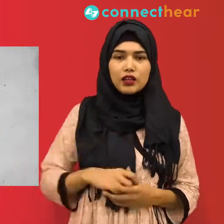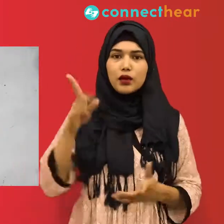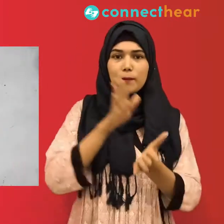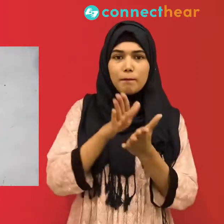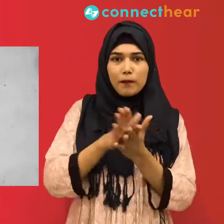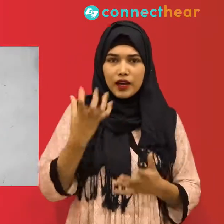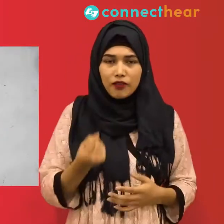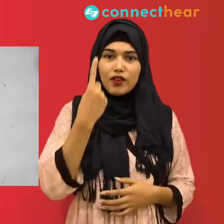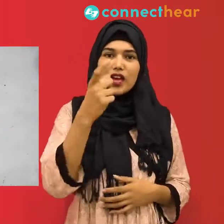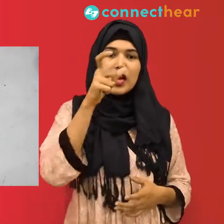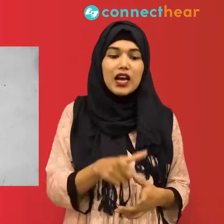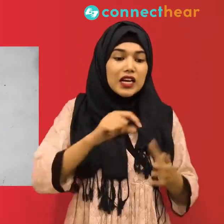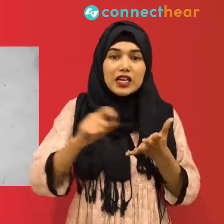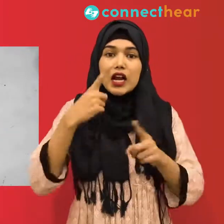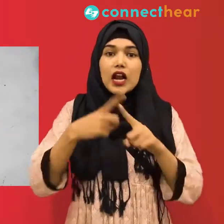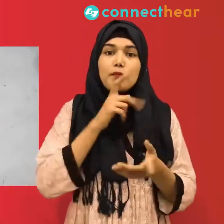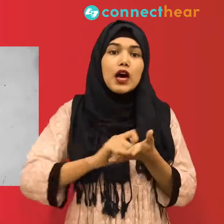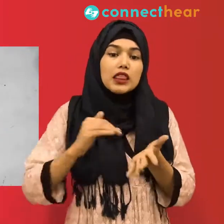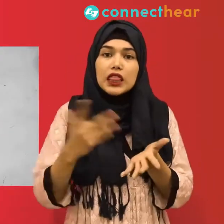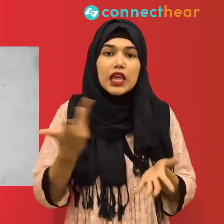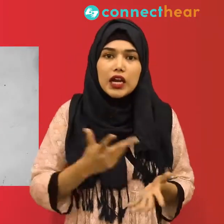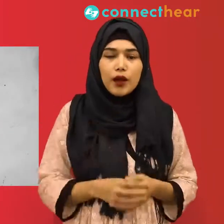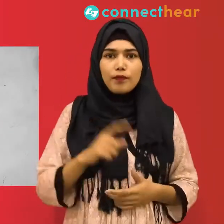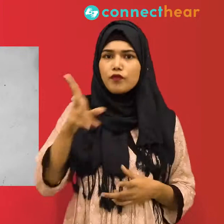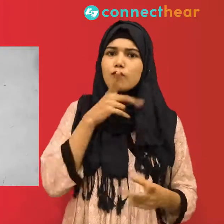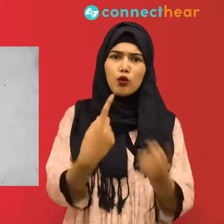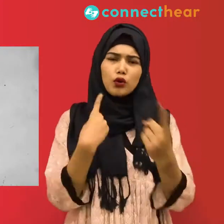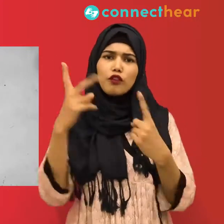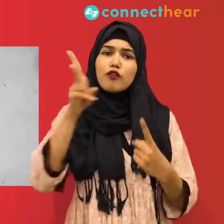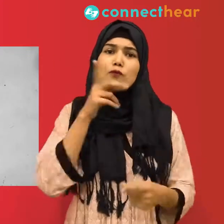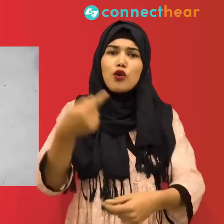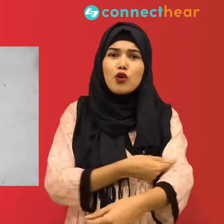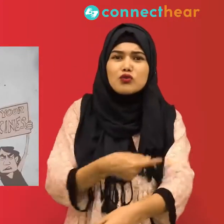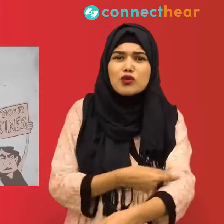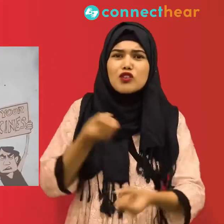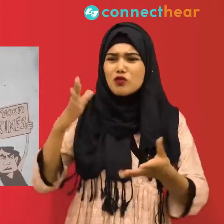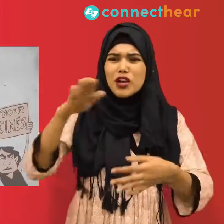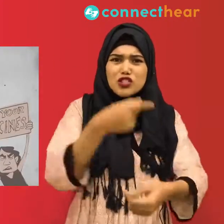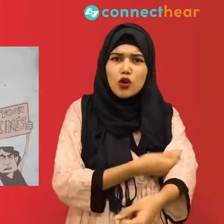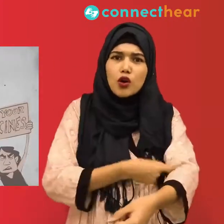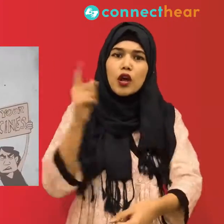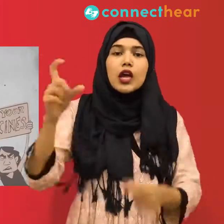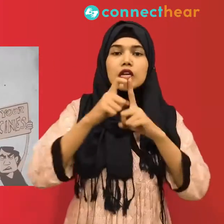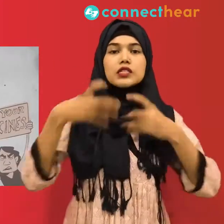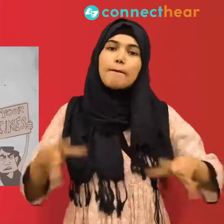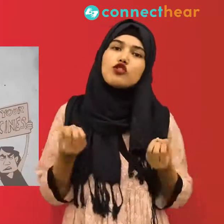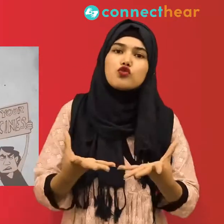paper arguing that routine vaccination of children causes autism inspired an entire anti-vaccination movement,